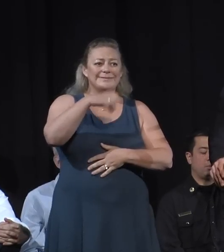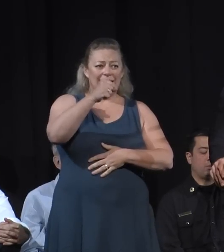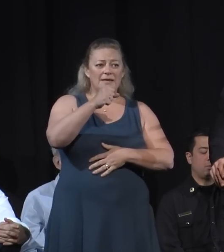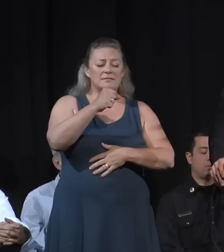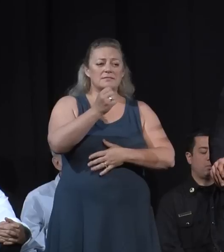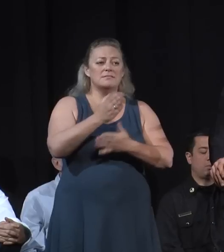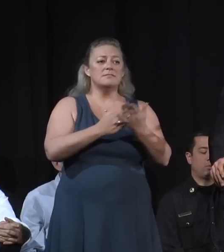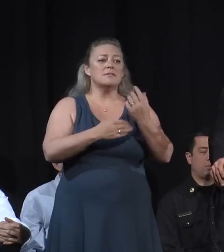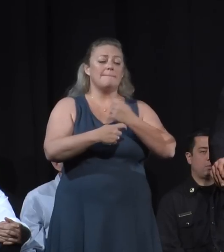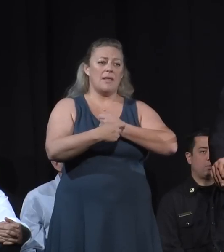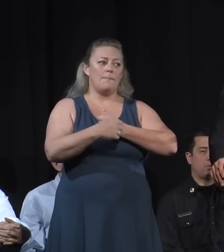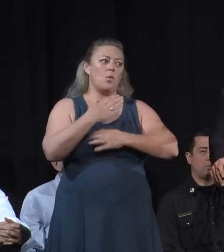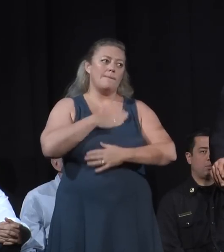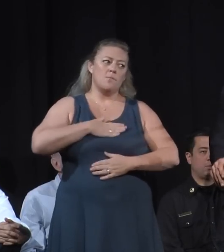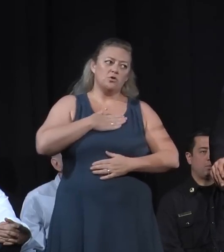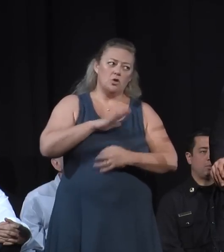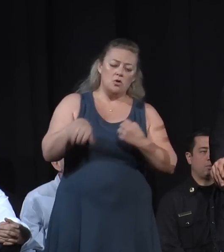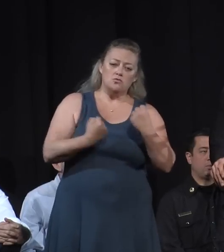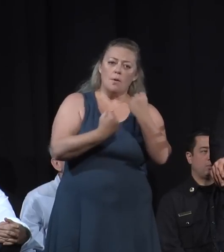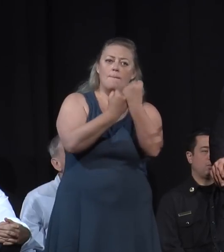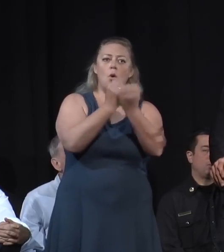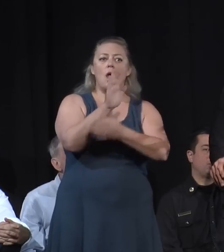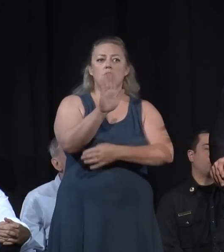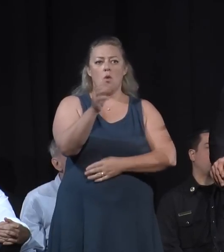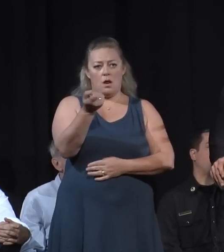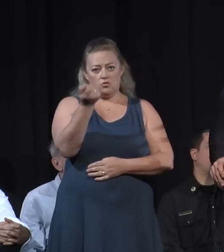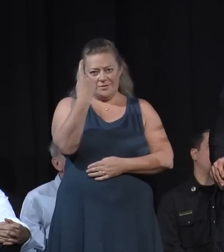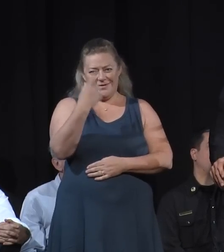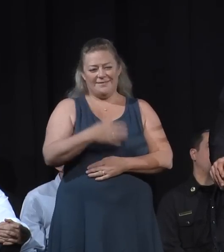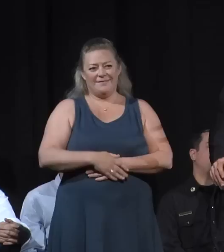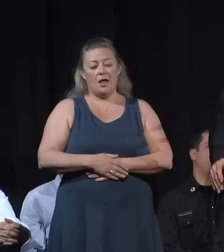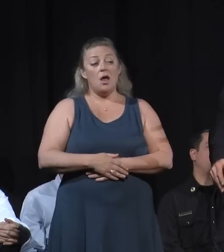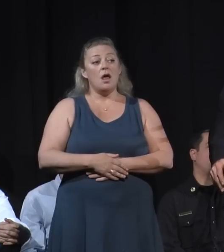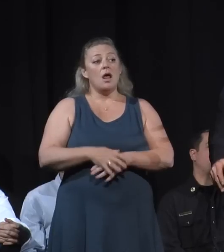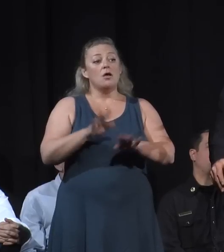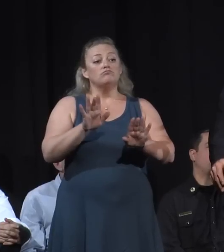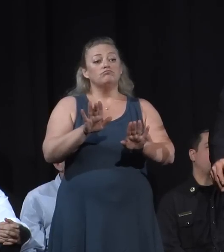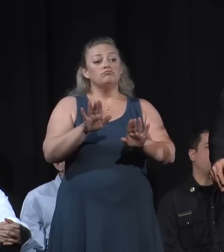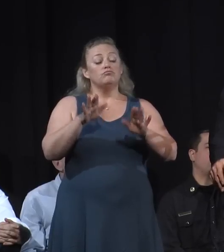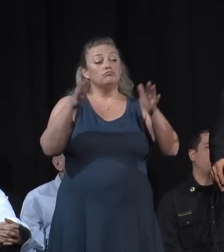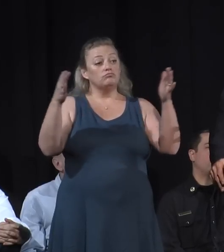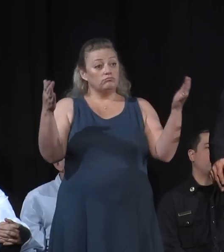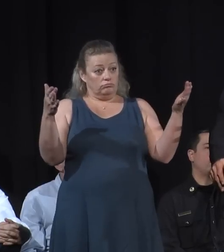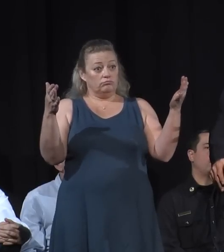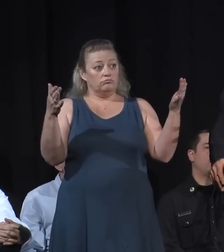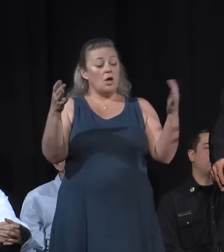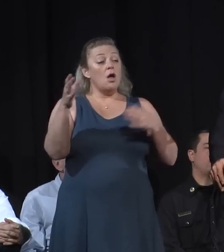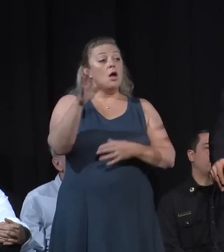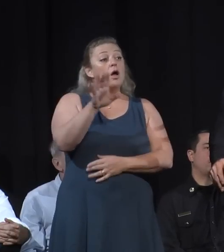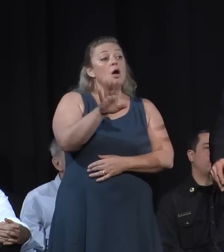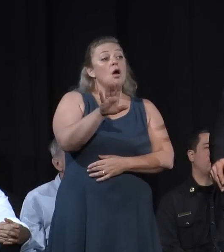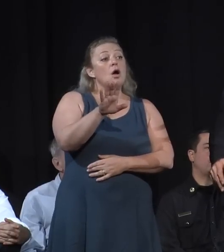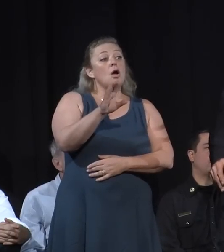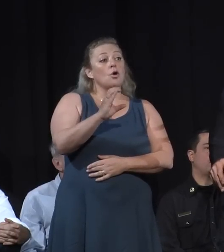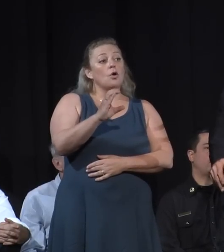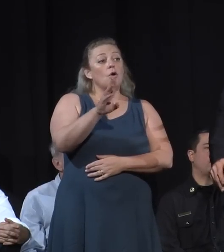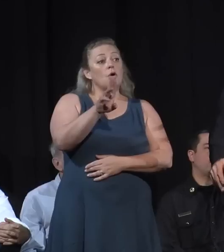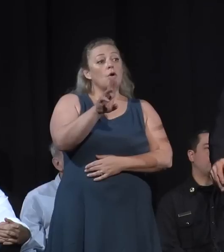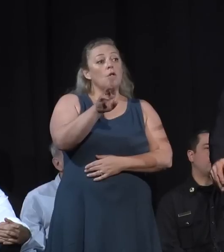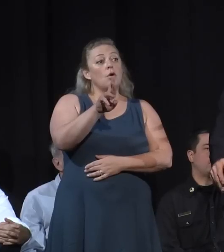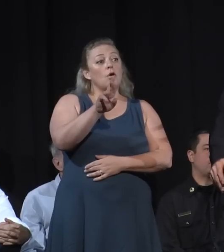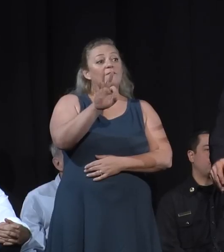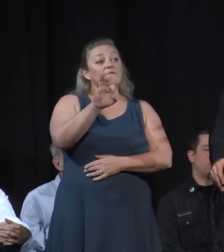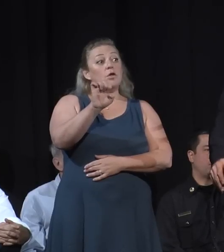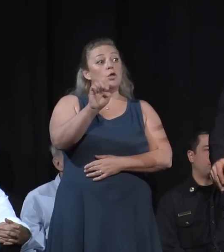understanding. We have lifted the curfew to only include those evacuation areas between Day Road and